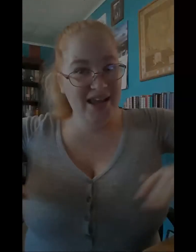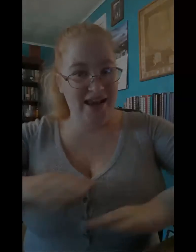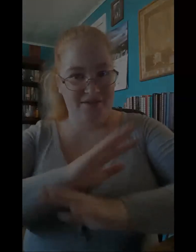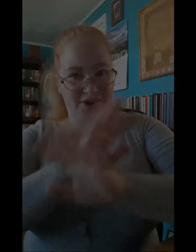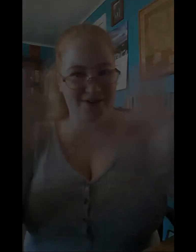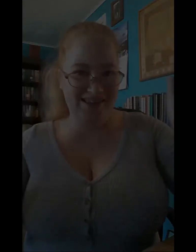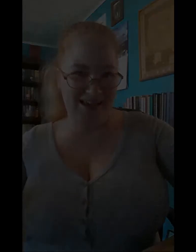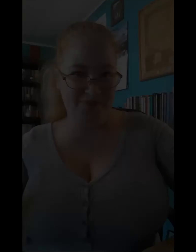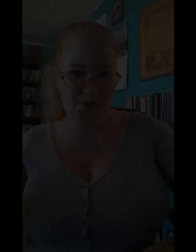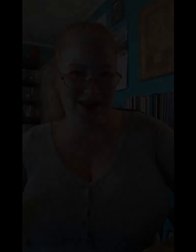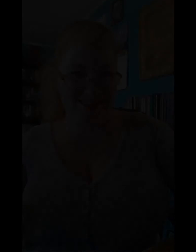and have a great day, everyone.